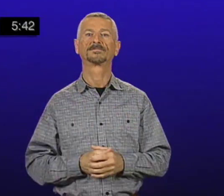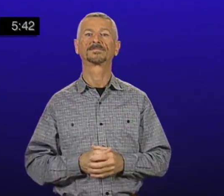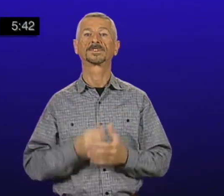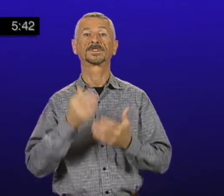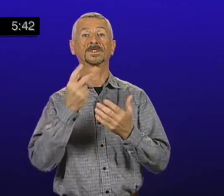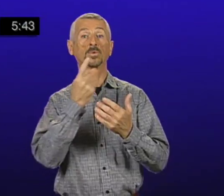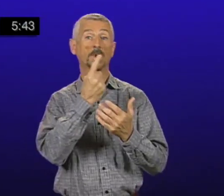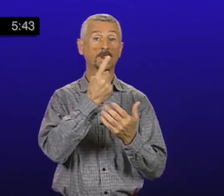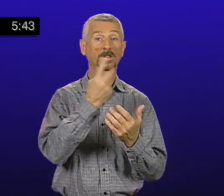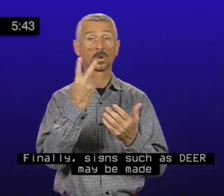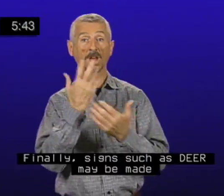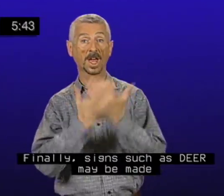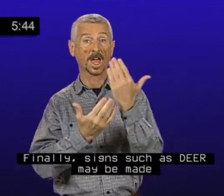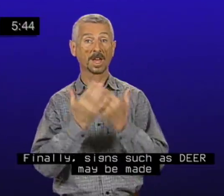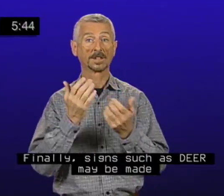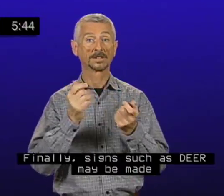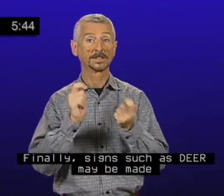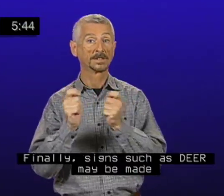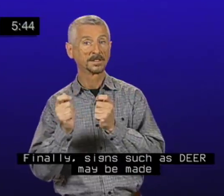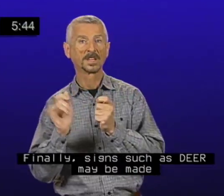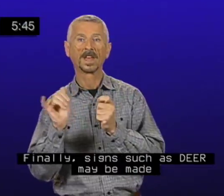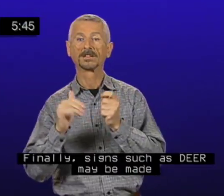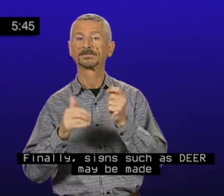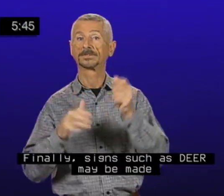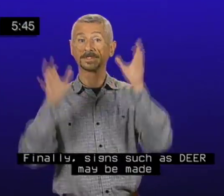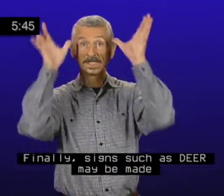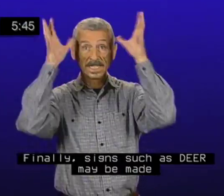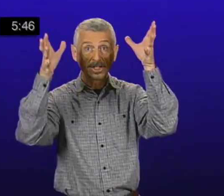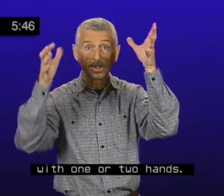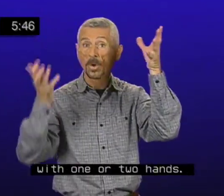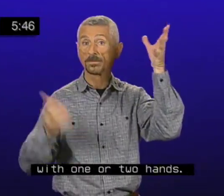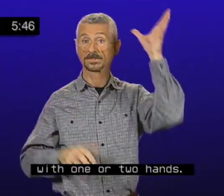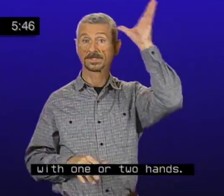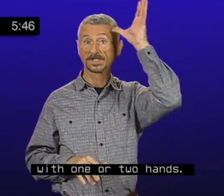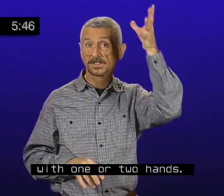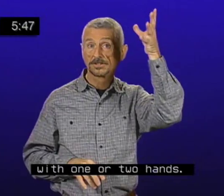Finally, signs such as DEAR may be made with one or two hands.